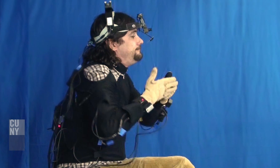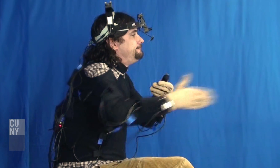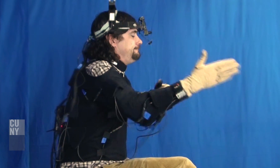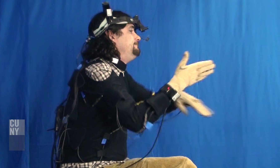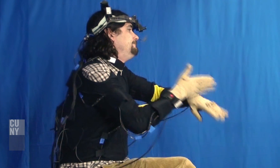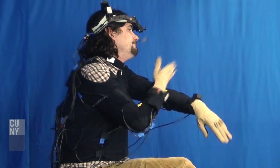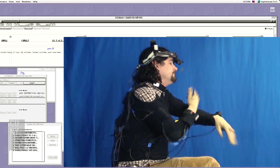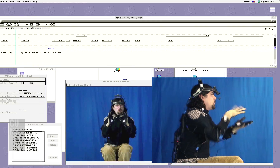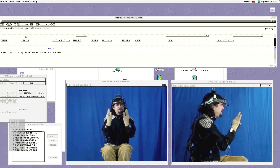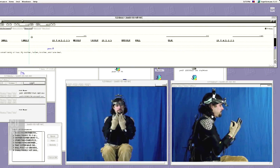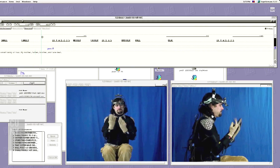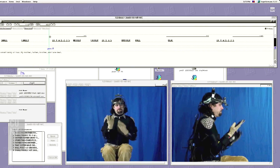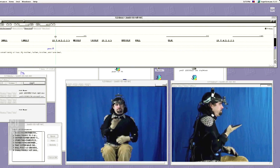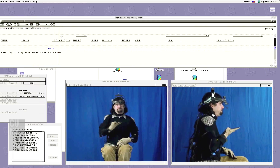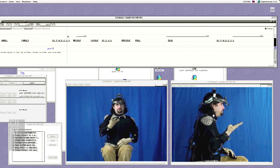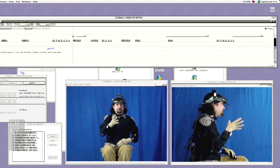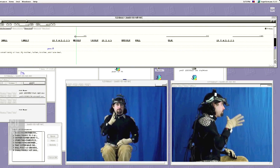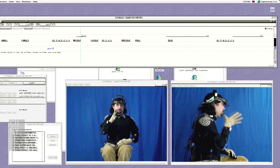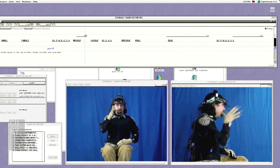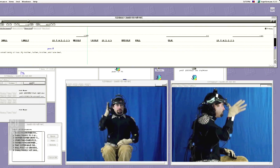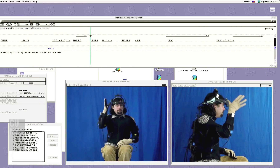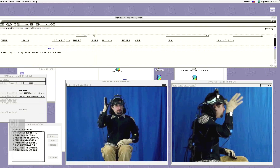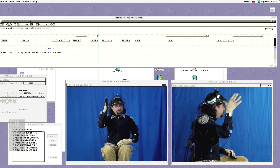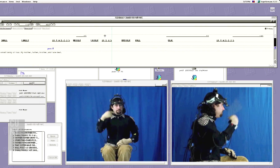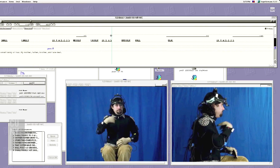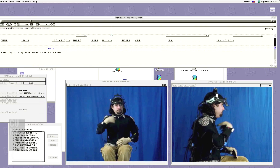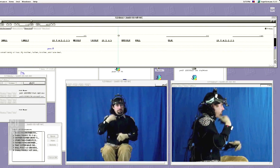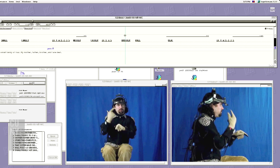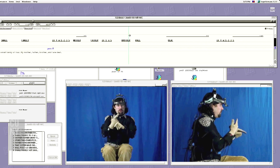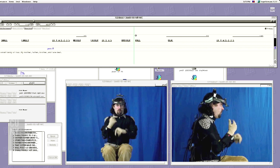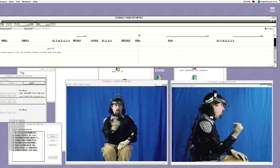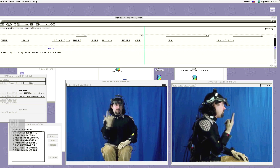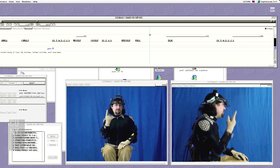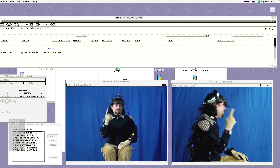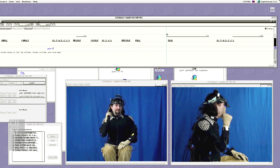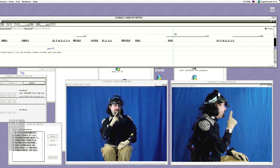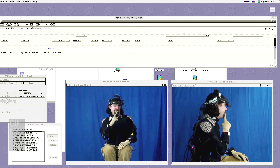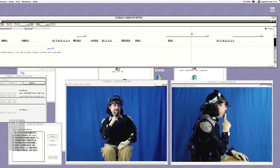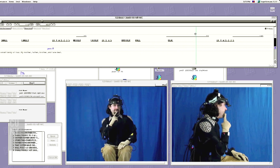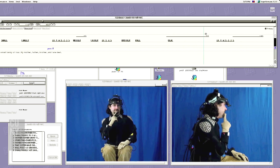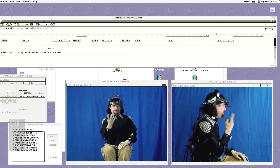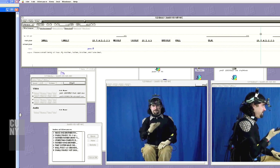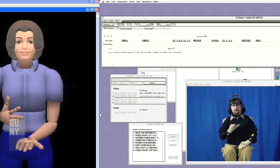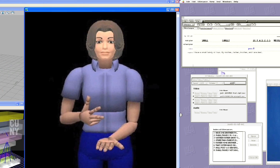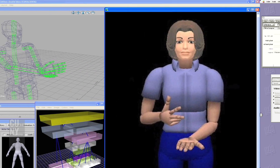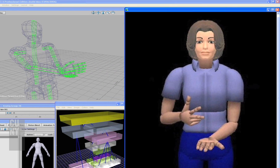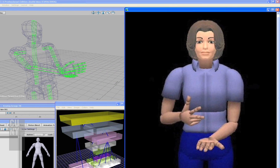dozens of hours of time of a human planning all the movements of the character. What our laboratory would like to do is let you tell us,